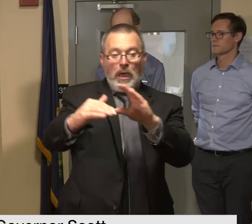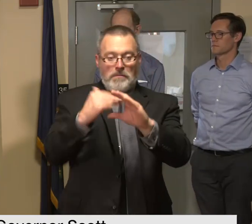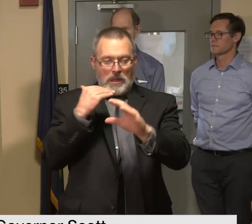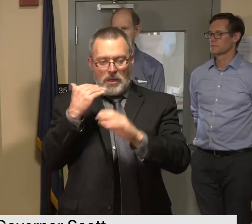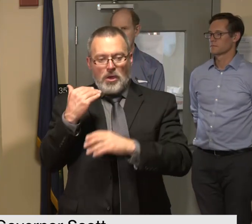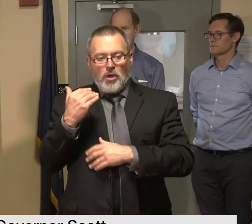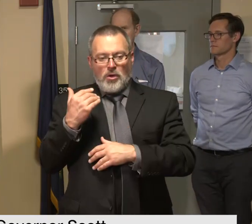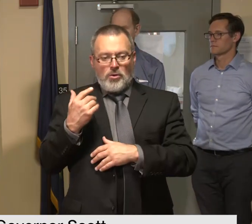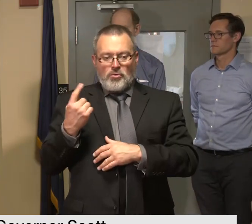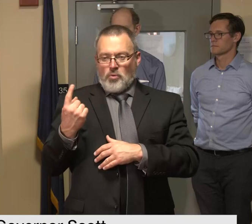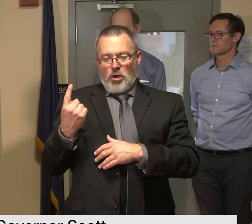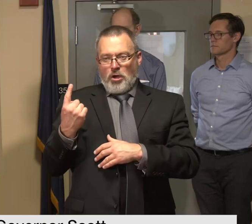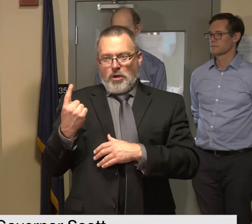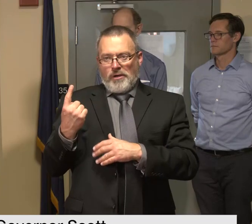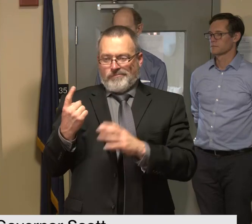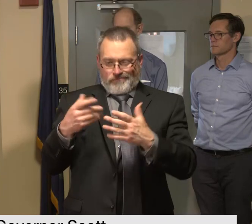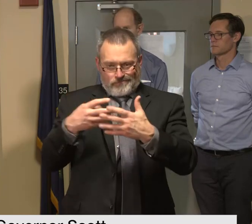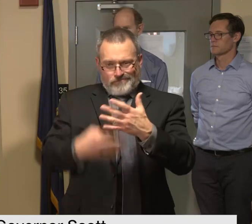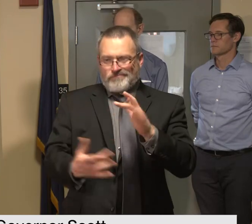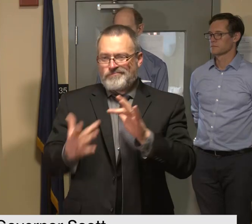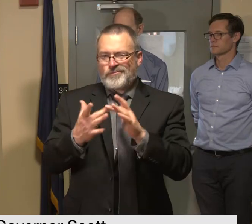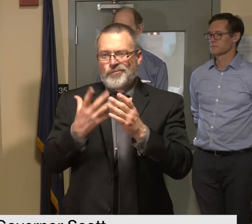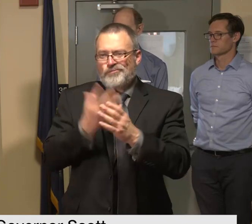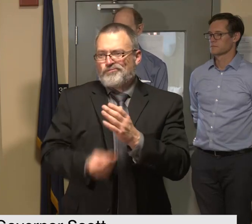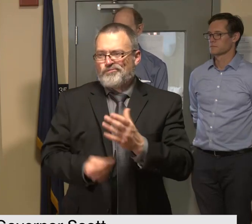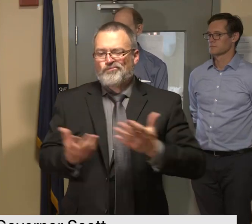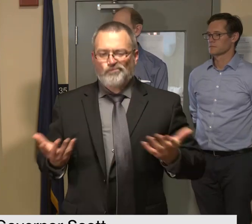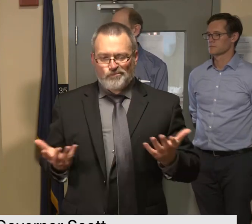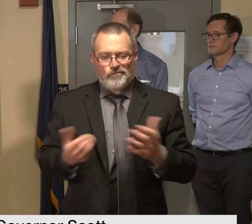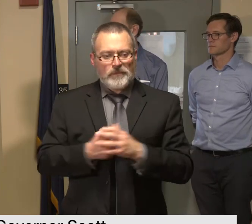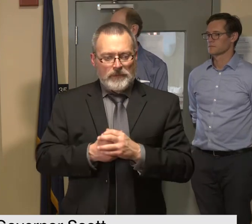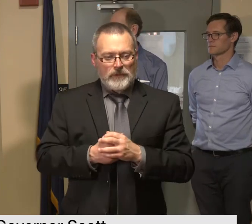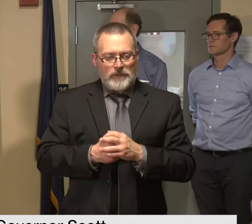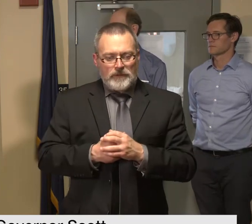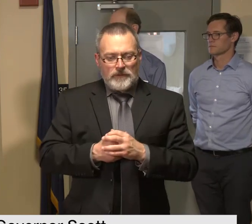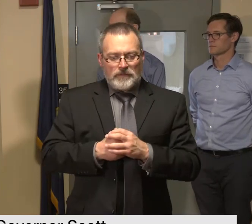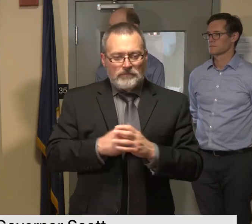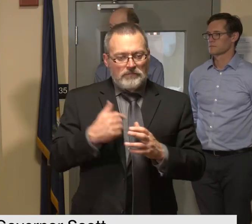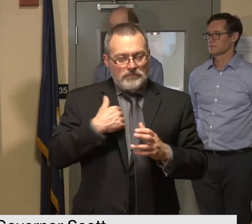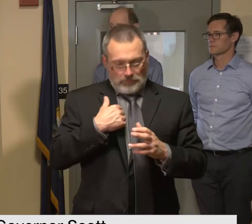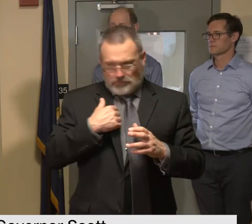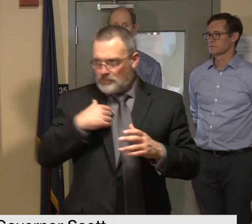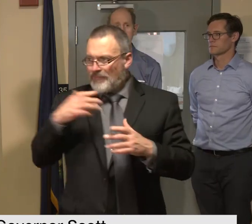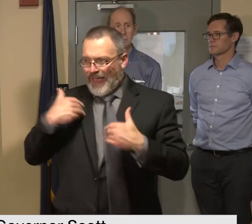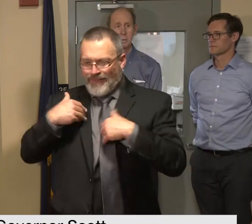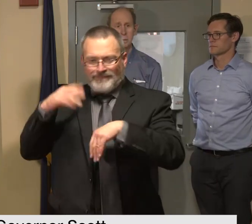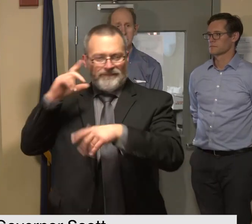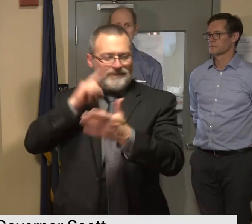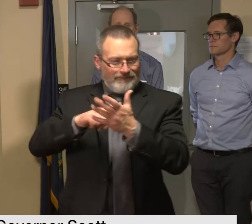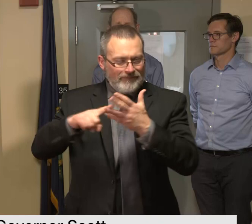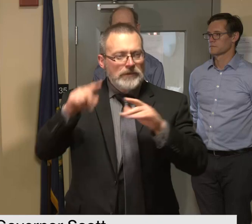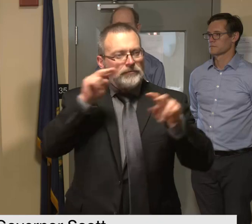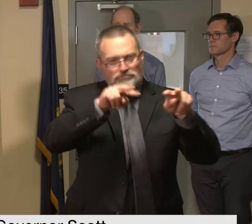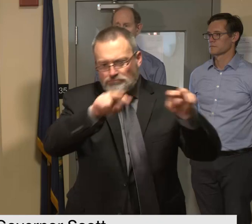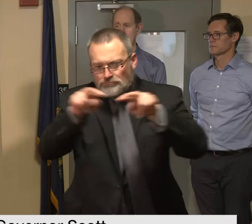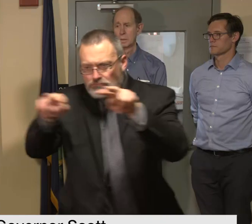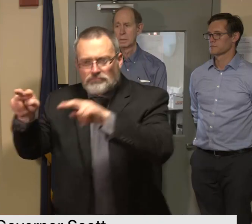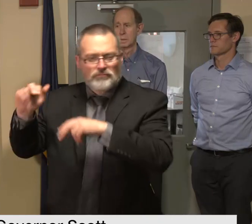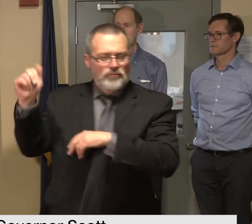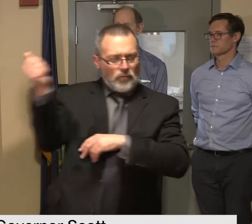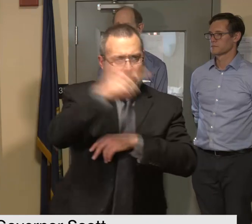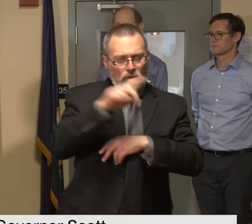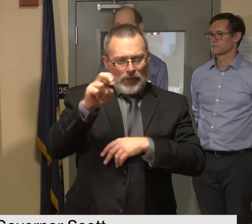our team is continuing to monitor dams around the state and will work with these dam owners and our fellow regulators